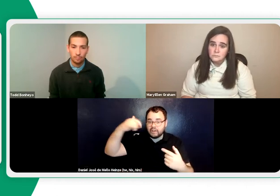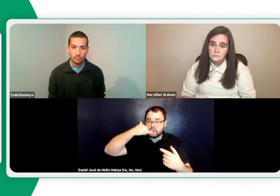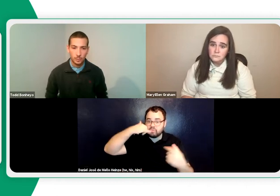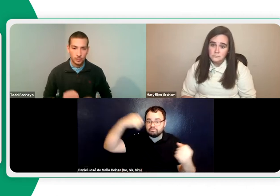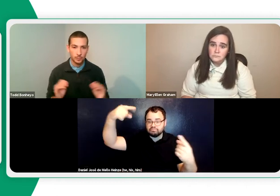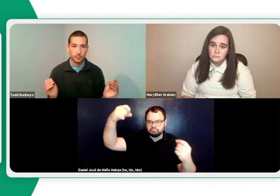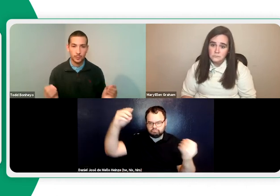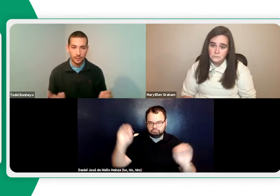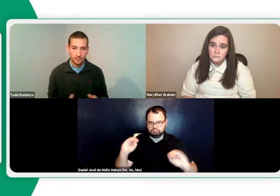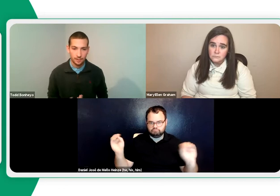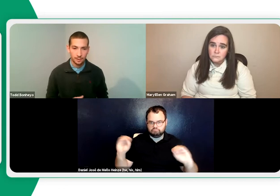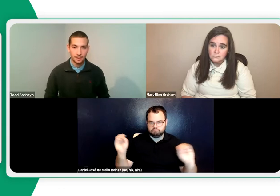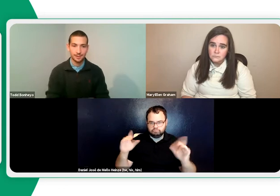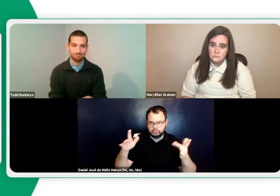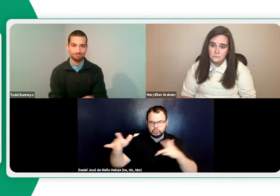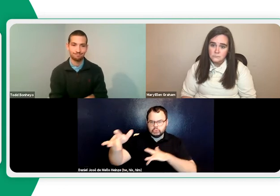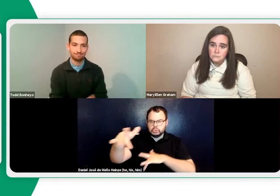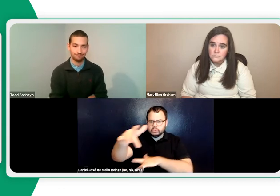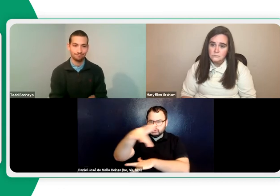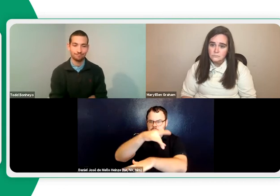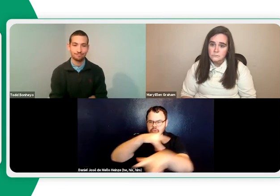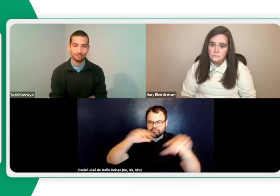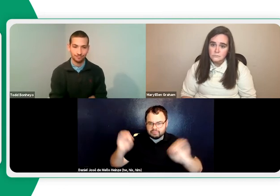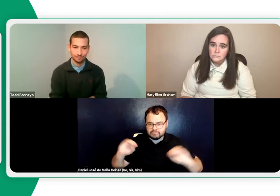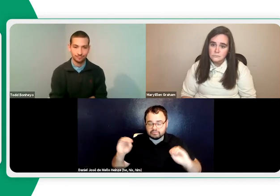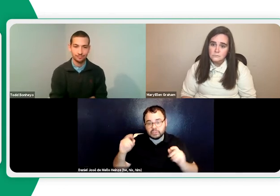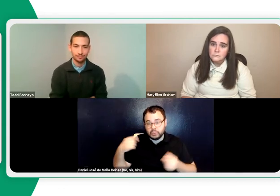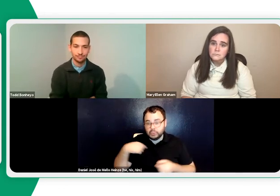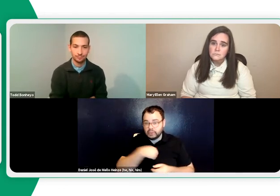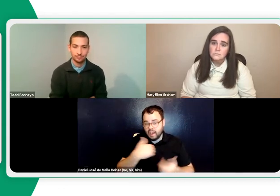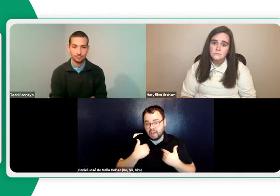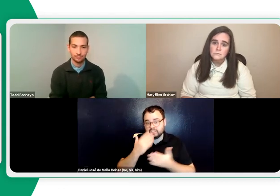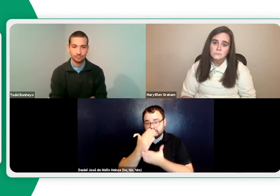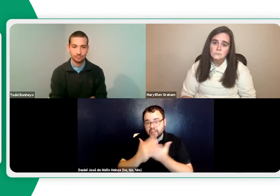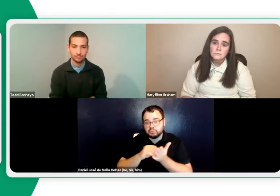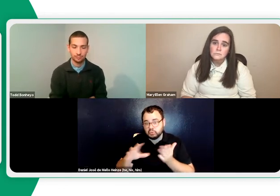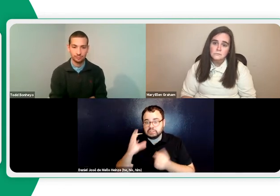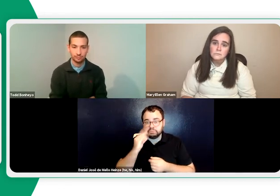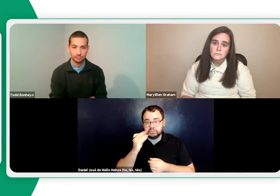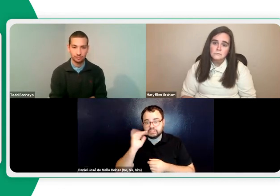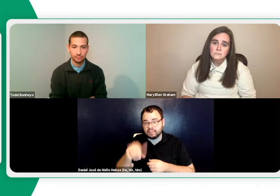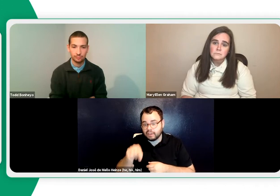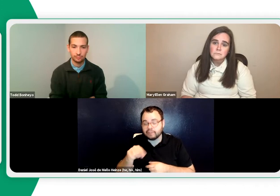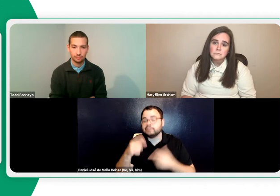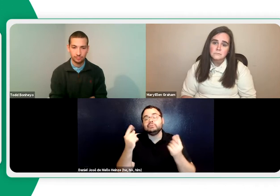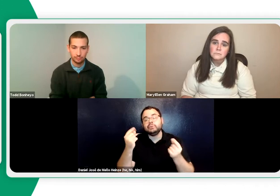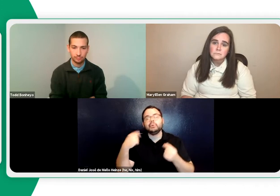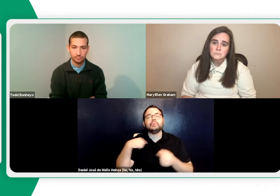they may not even have cell phone signal in their area. It's so remote, which we do have some students that have an